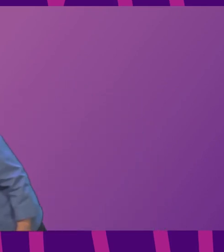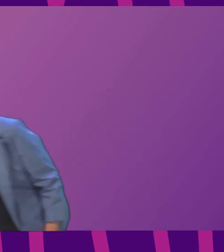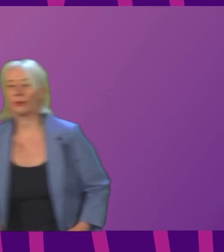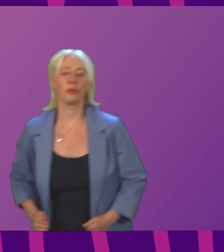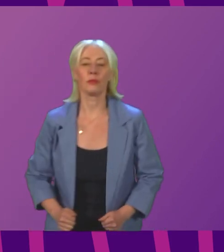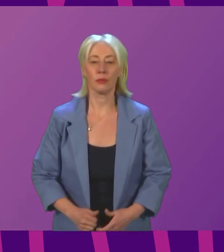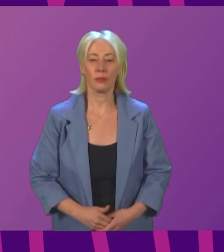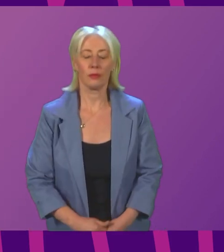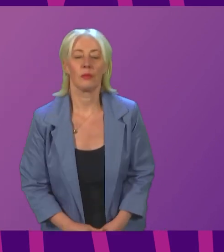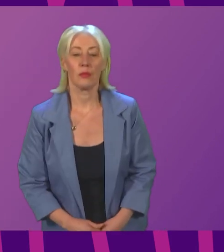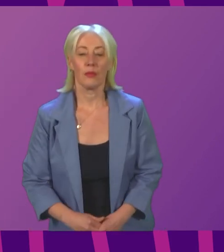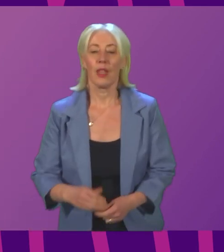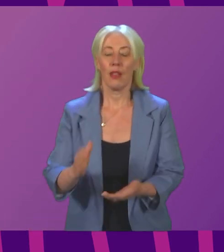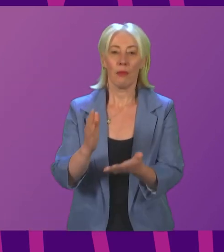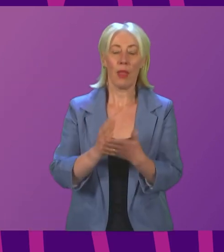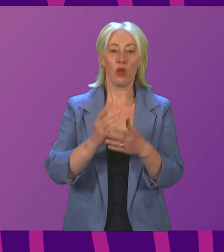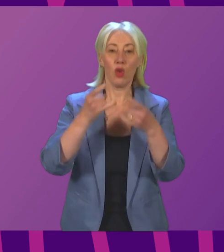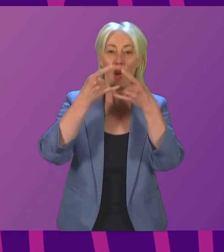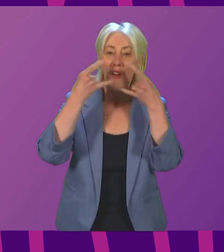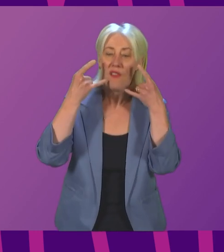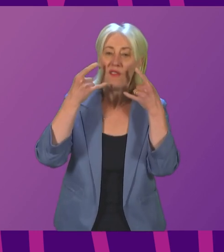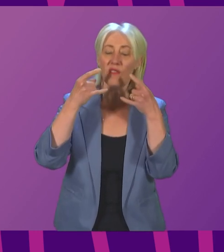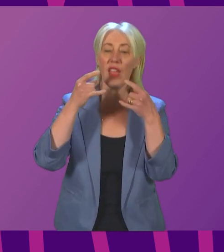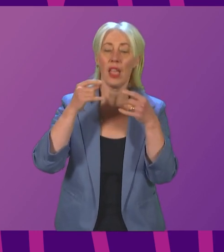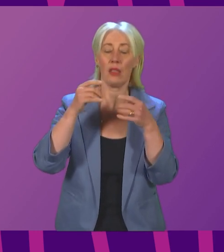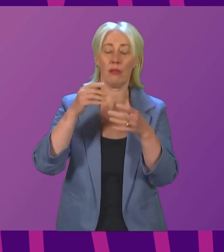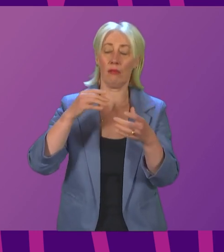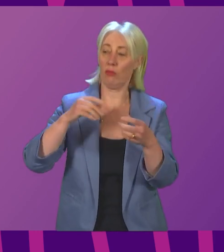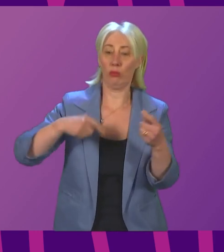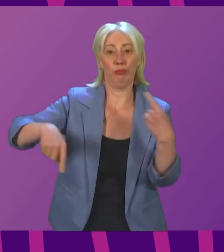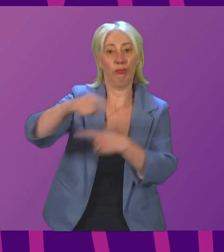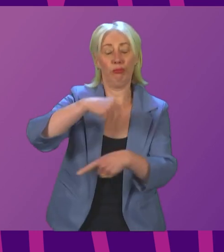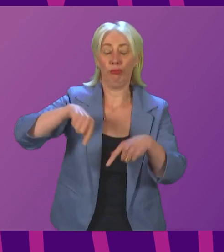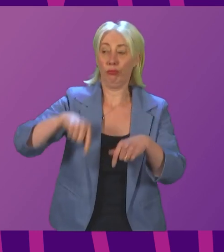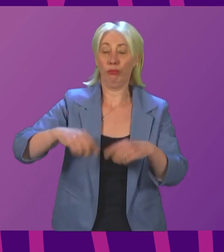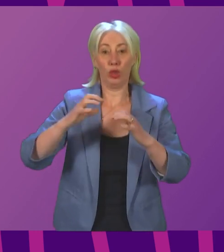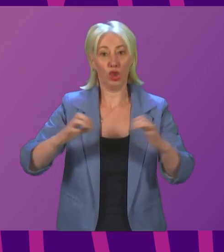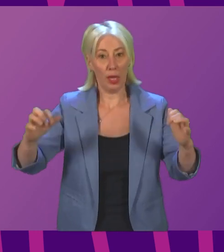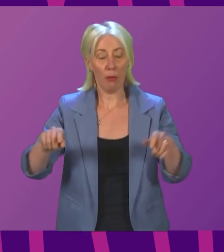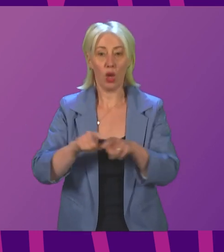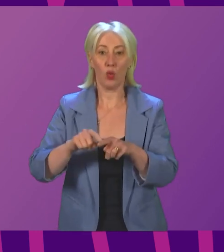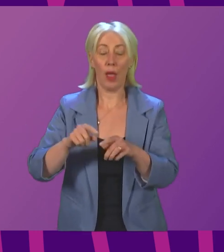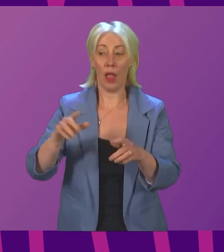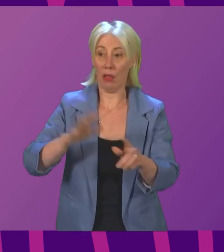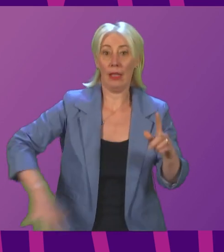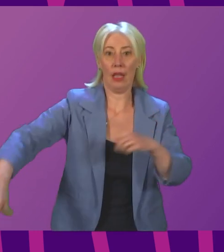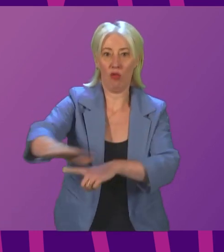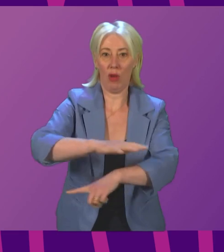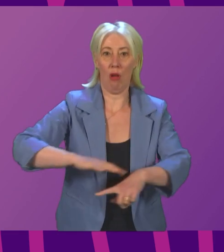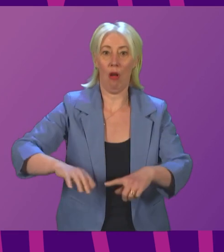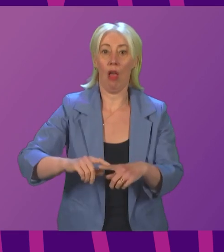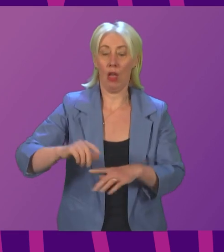coverings should be worn when moving around the Chamber and across the Holyrood campus.